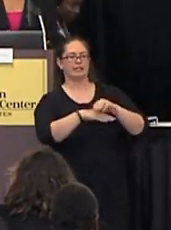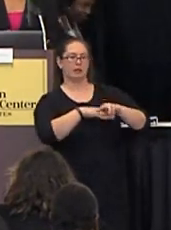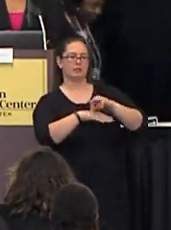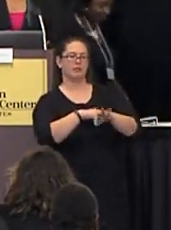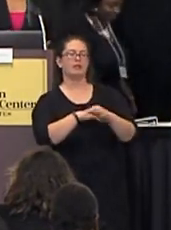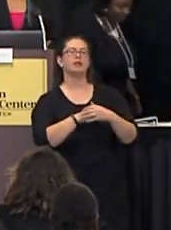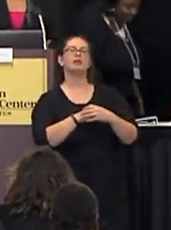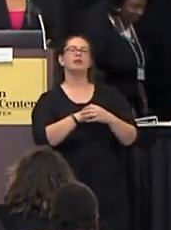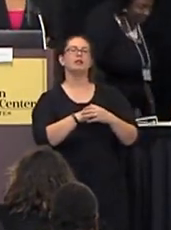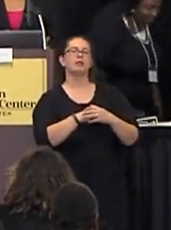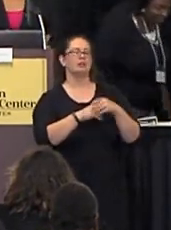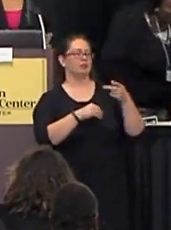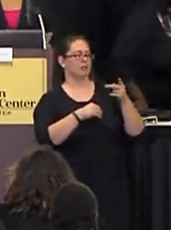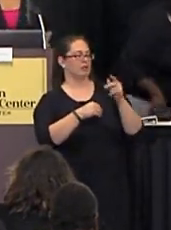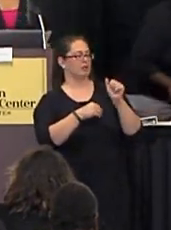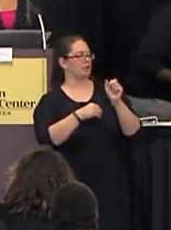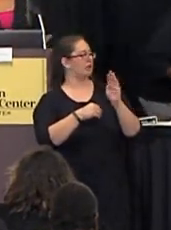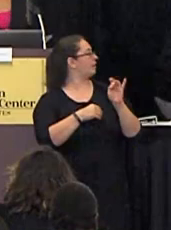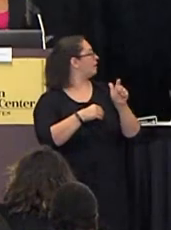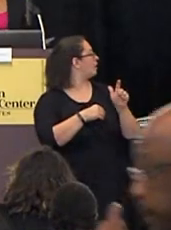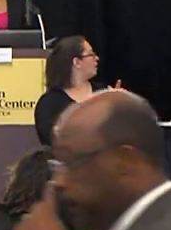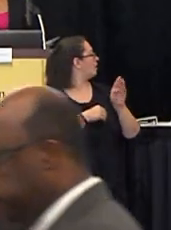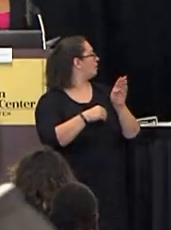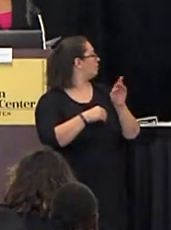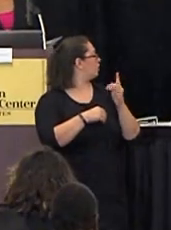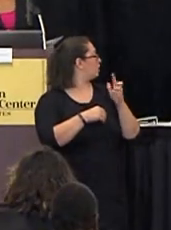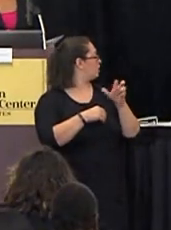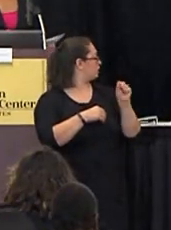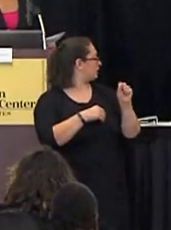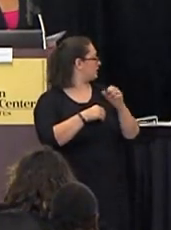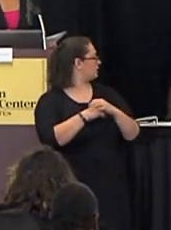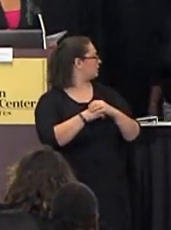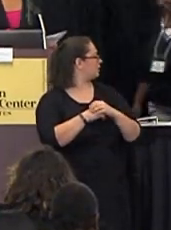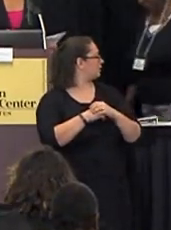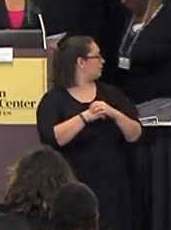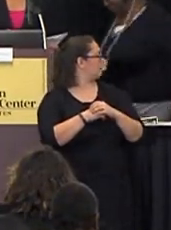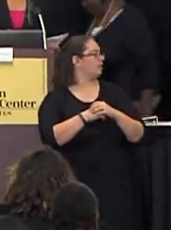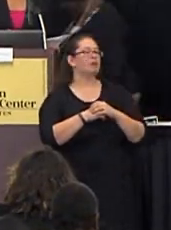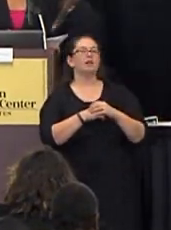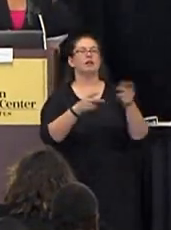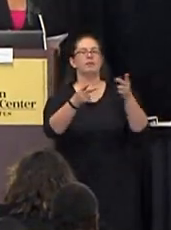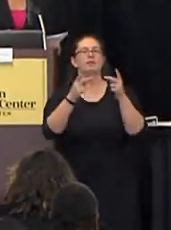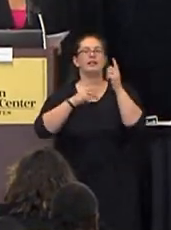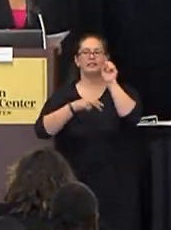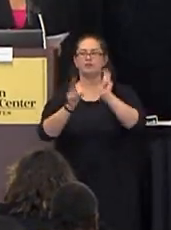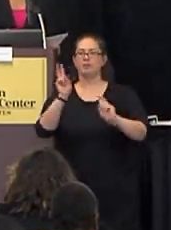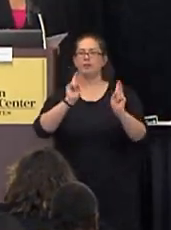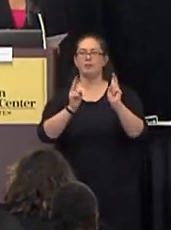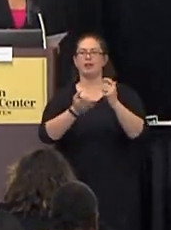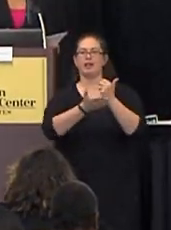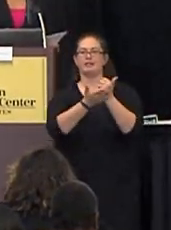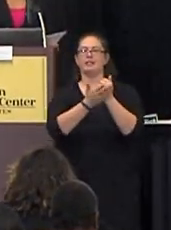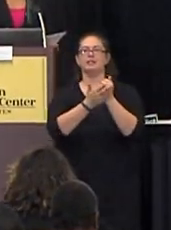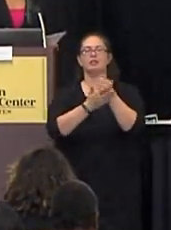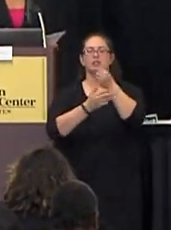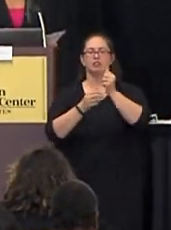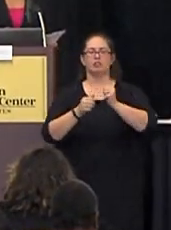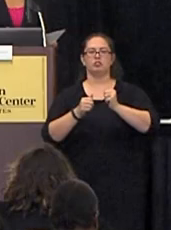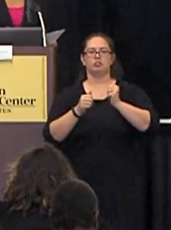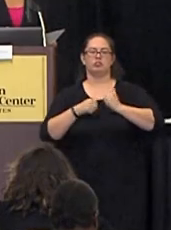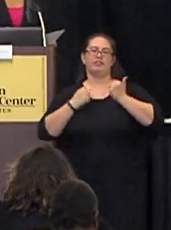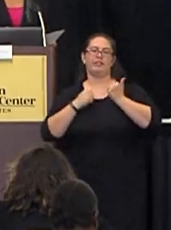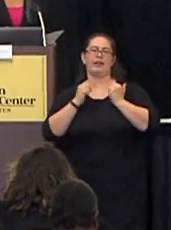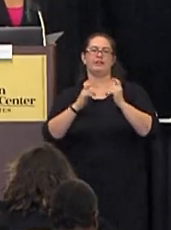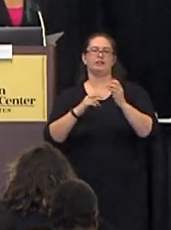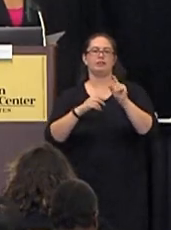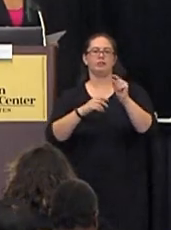p ariel burgess also places for people assists survivors of torture with an array